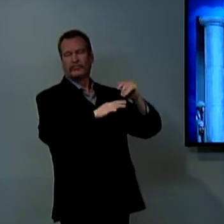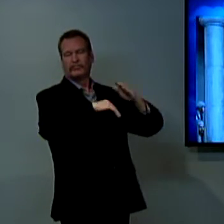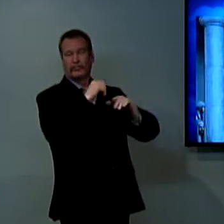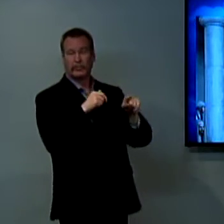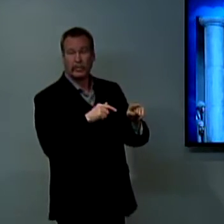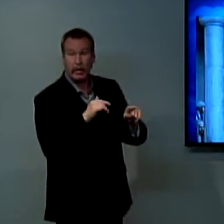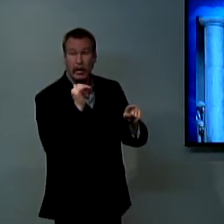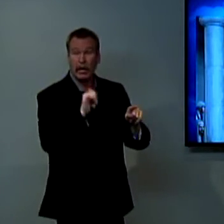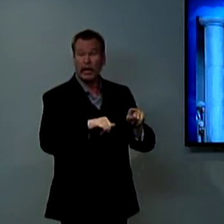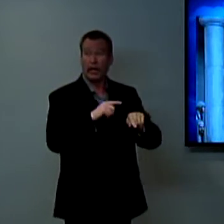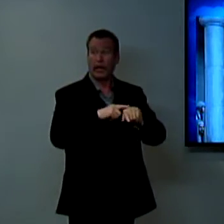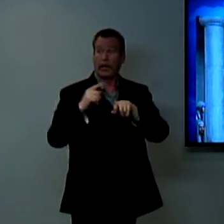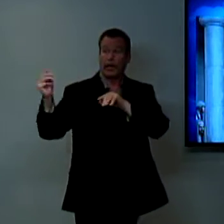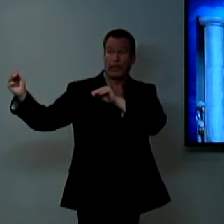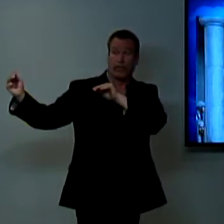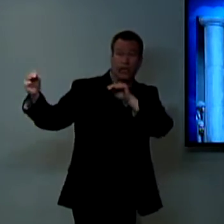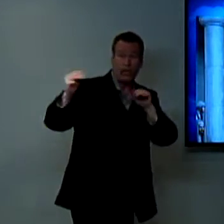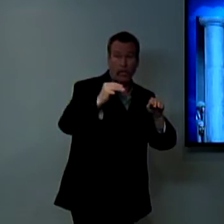and then the leaders of that time that had built